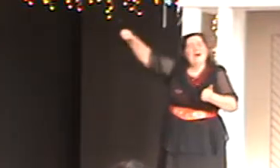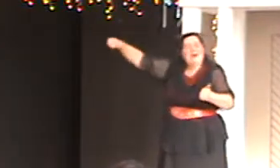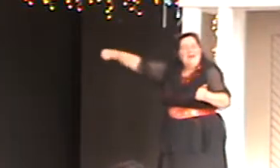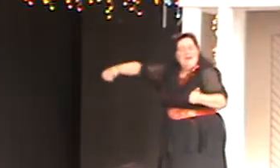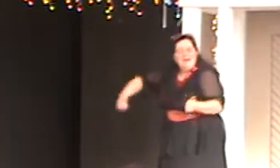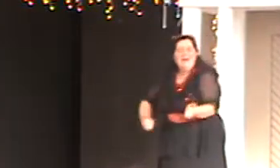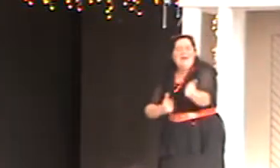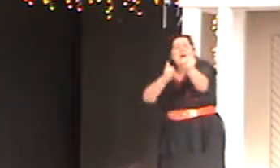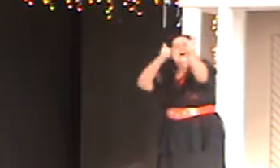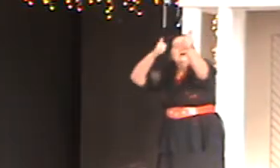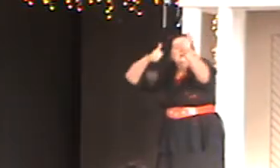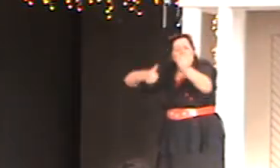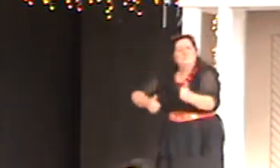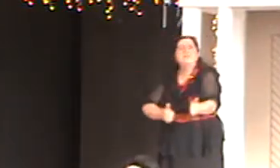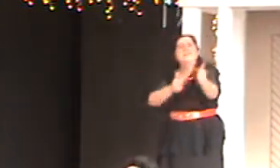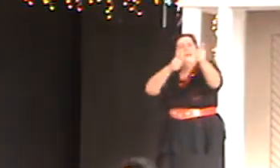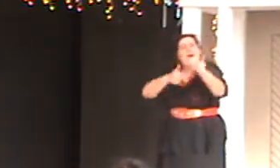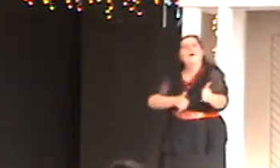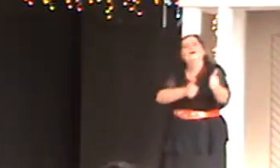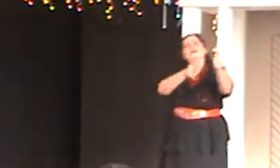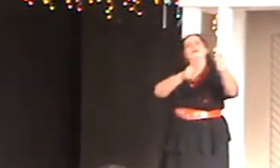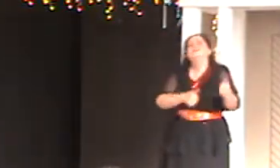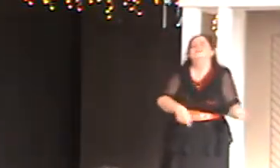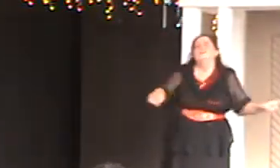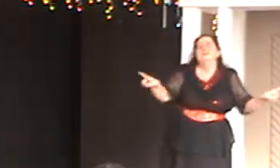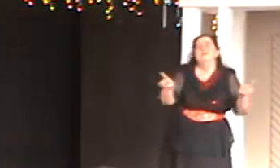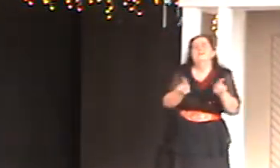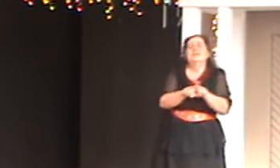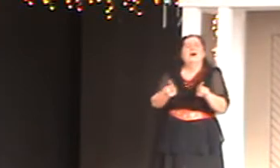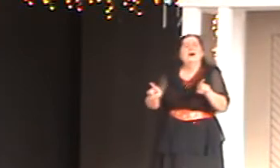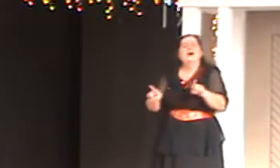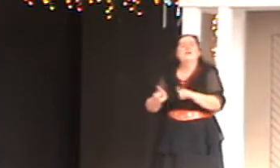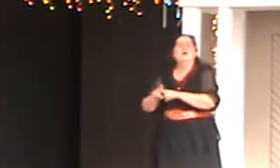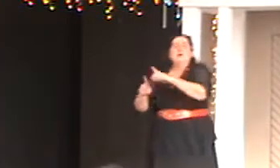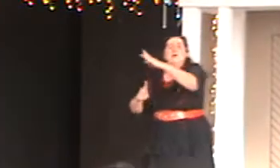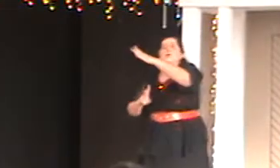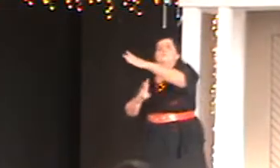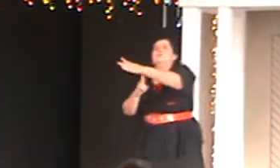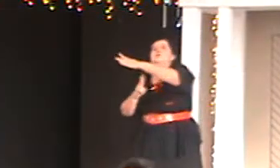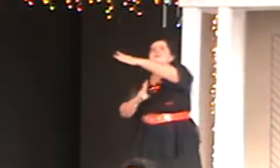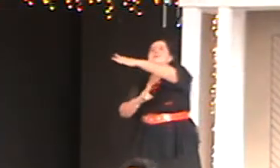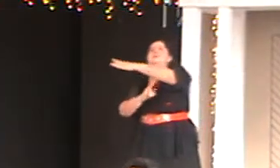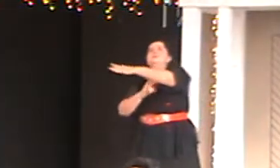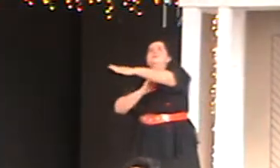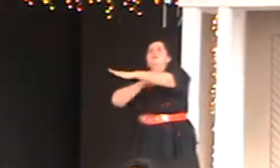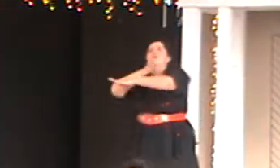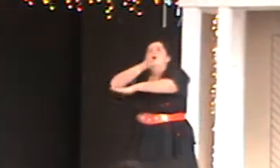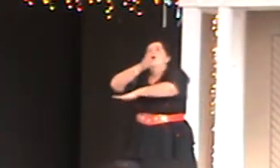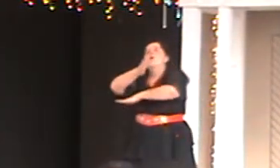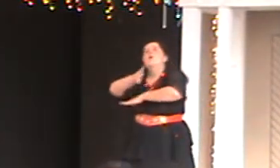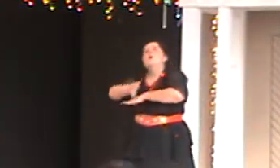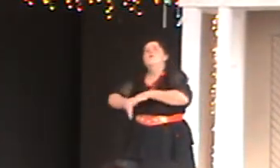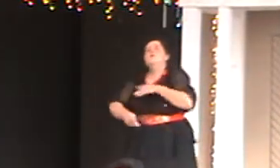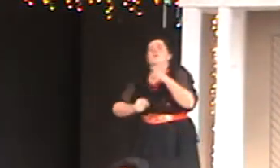behind. I'm right like a bridge over